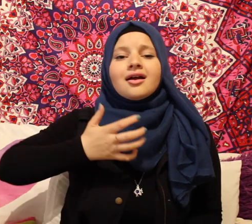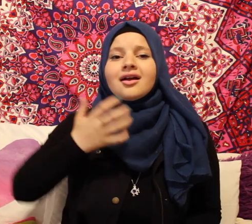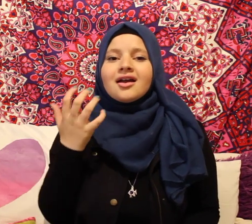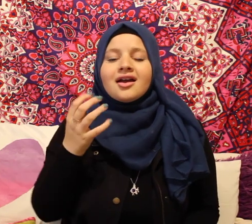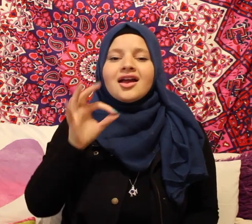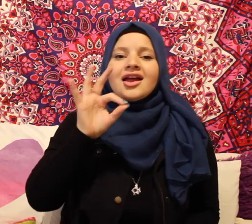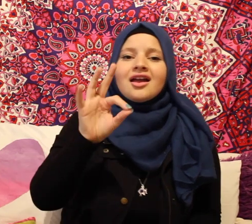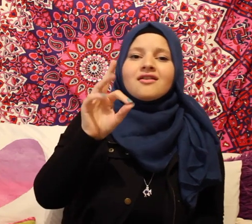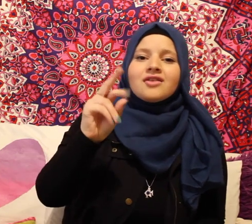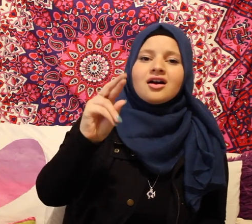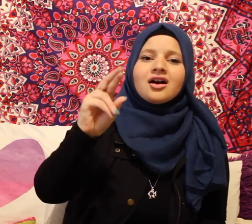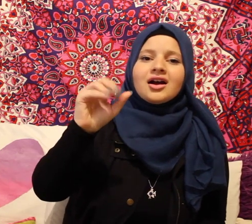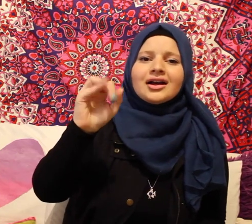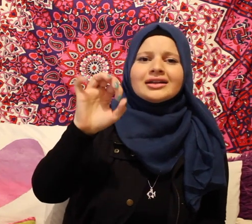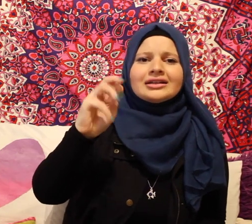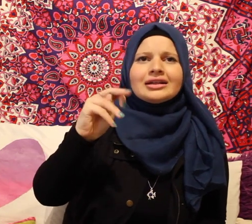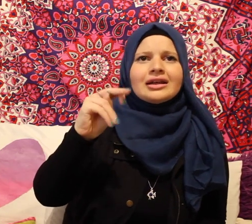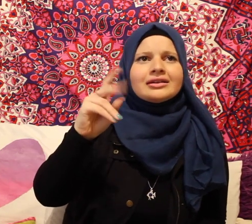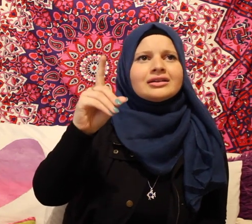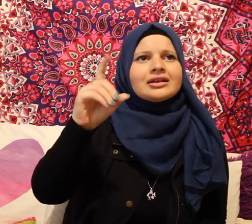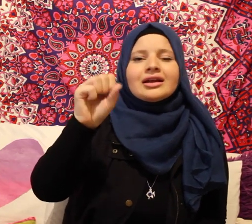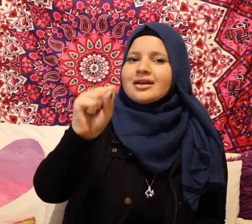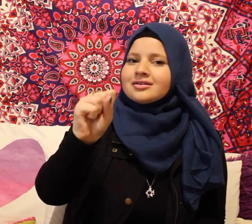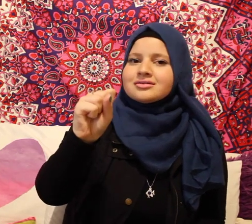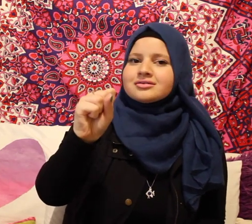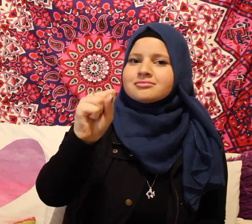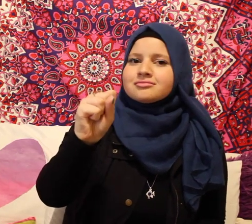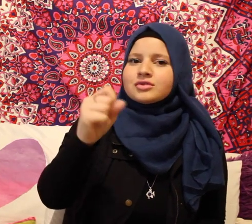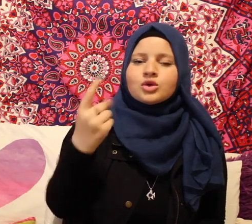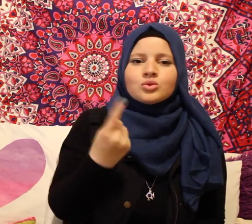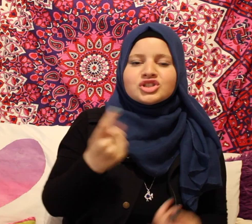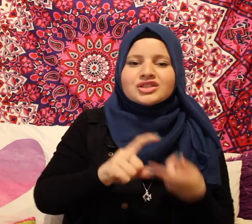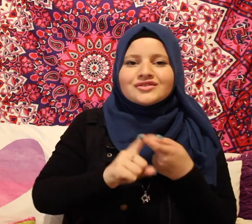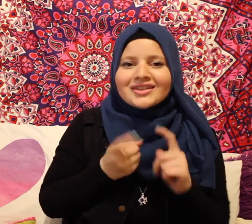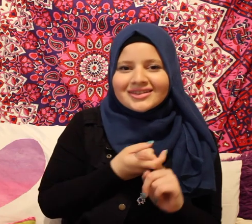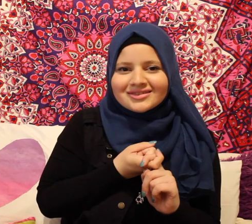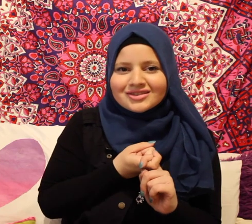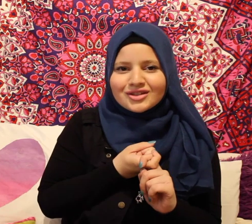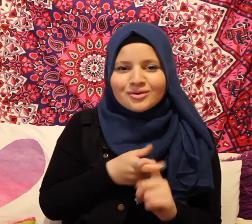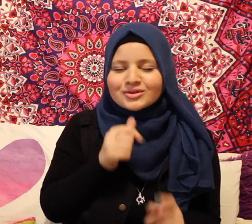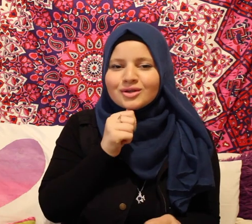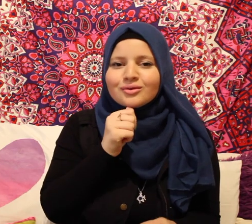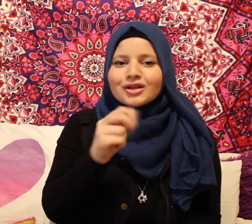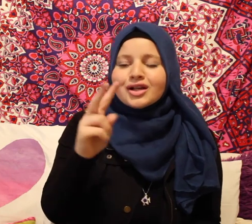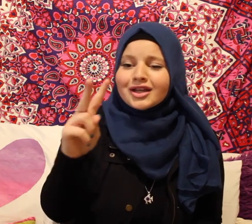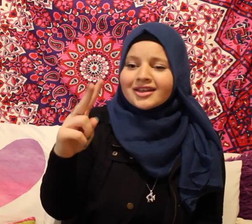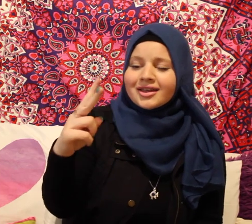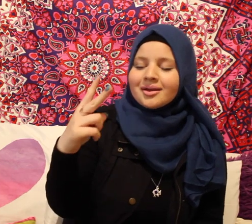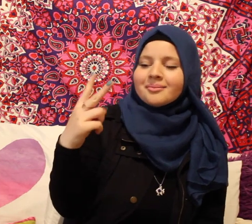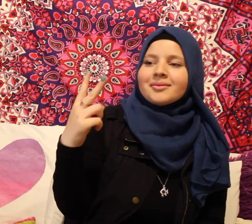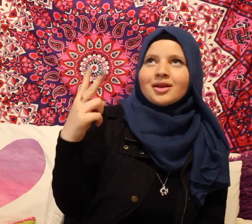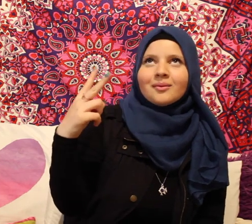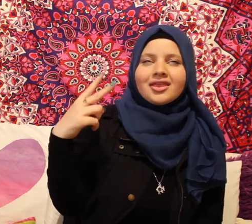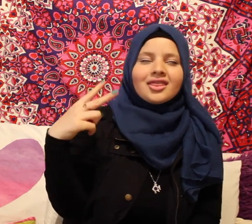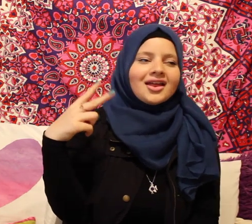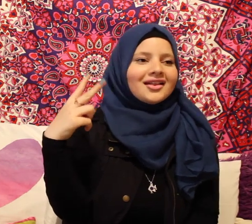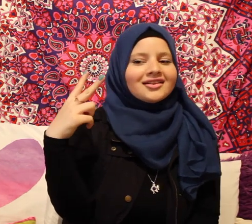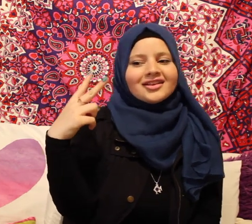F-R-I-N-D-S We're just friends So don't go look at me with that